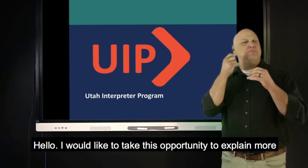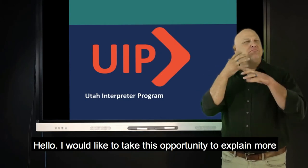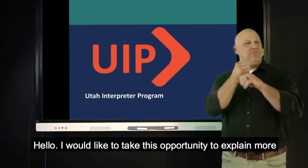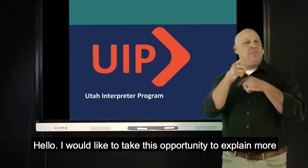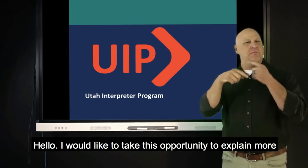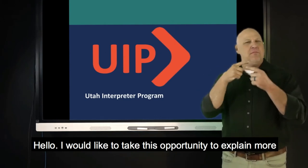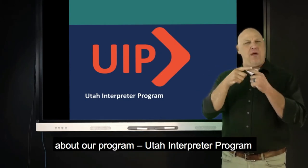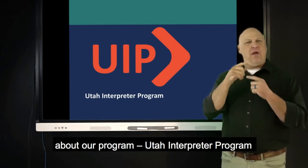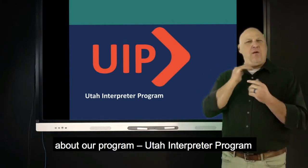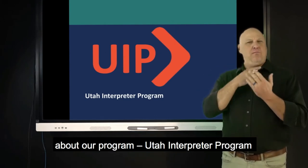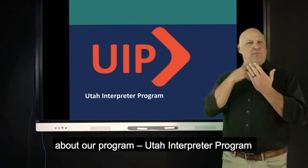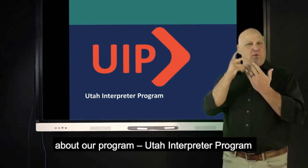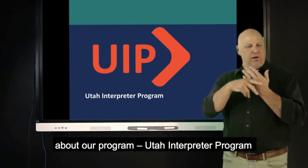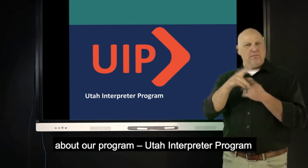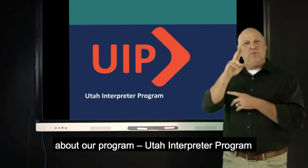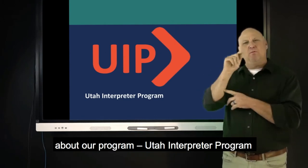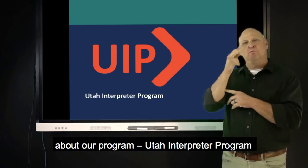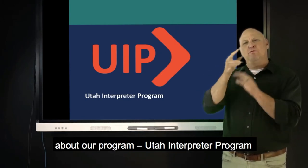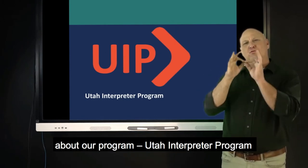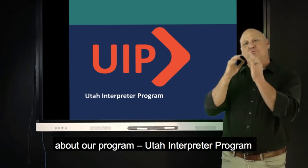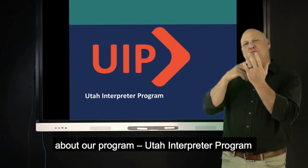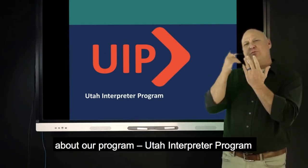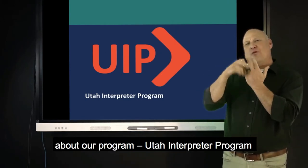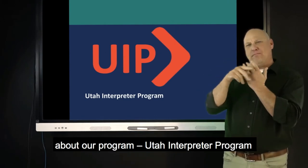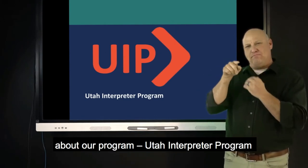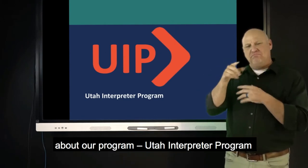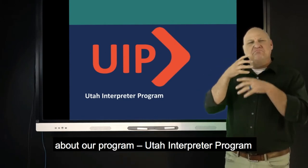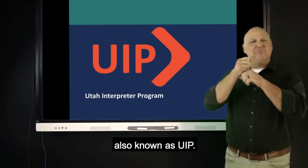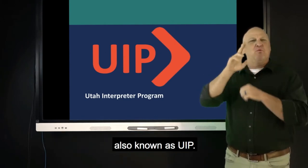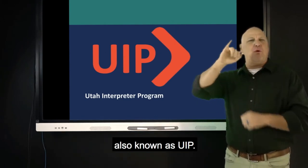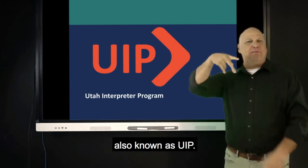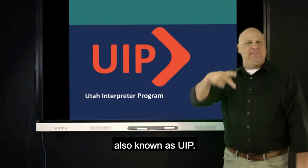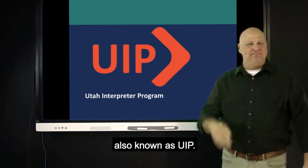Hello, everybody. I wanted to tell you a little bit about the Utah Interpreting Program.